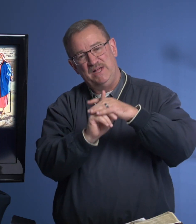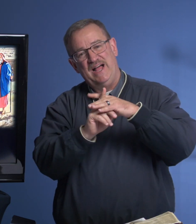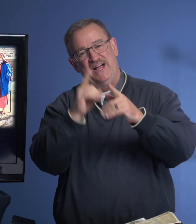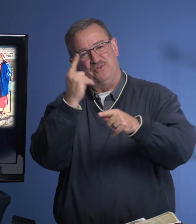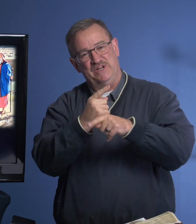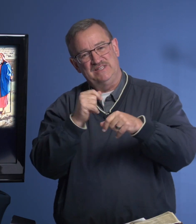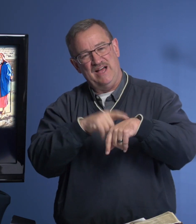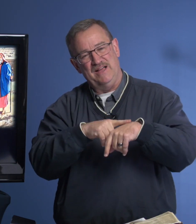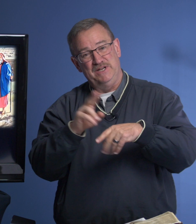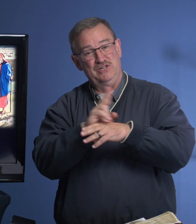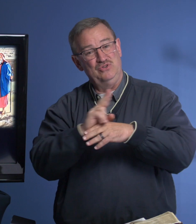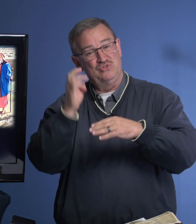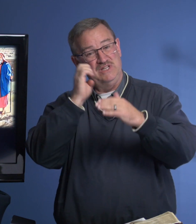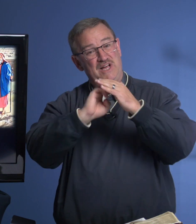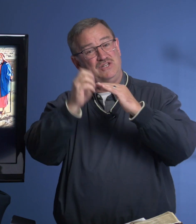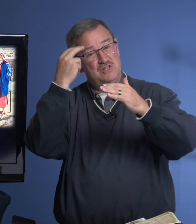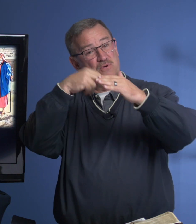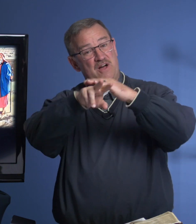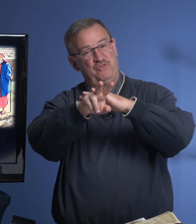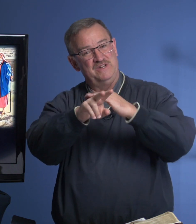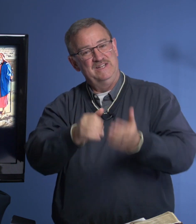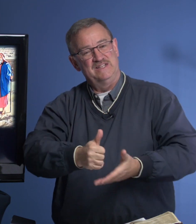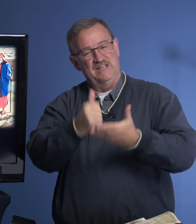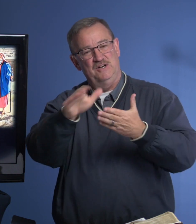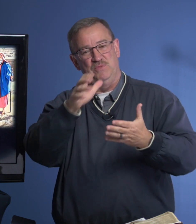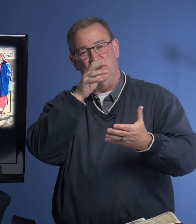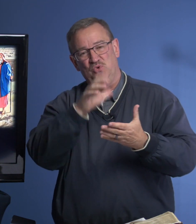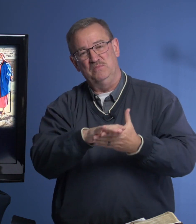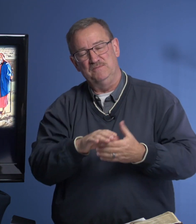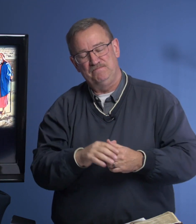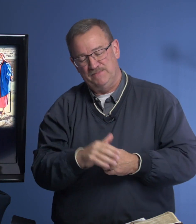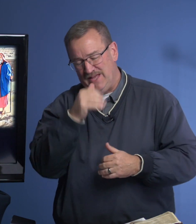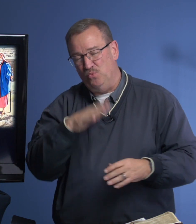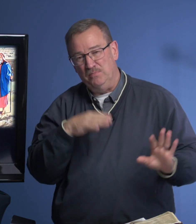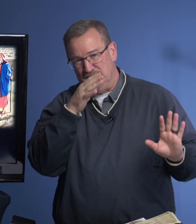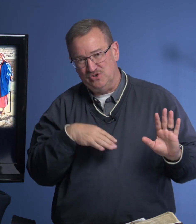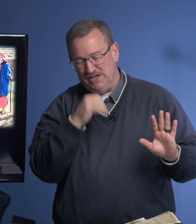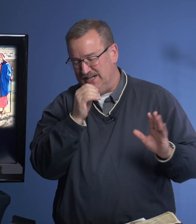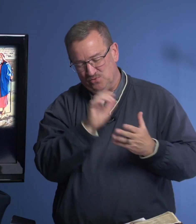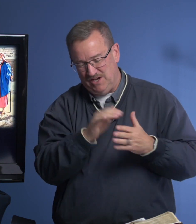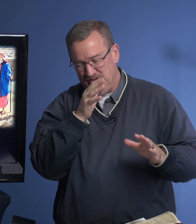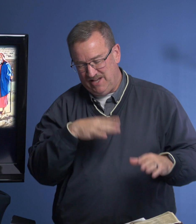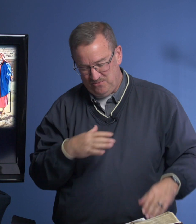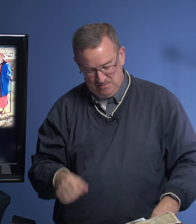at the right time, and he used Elijah the prophet to help that woman. That woman, sorry, not his wife, that woman.